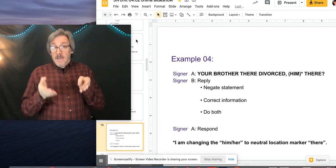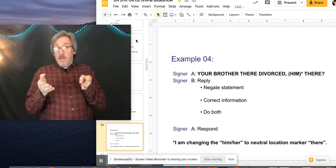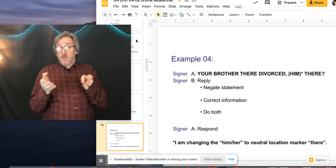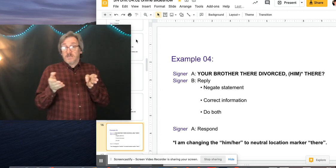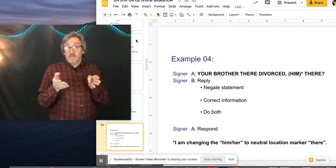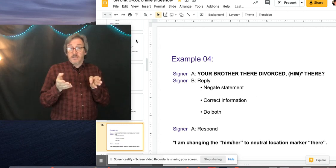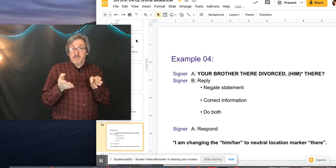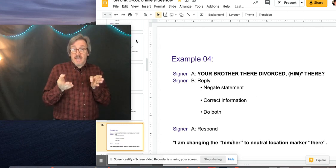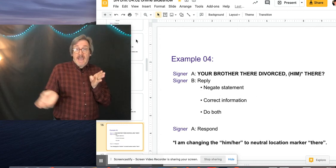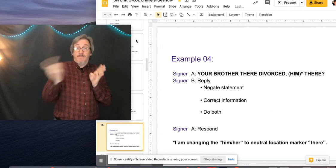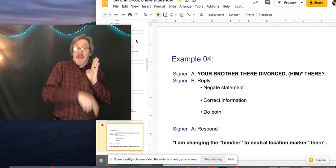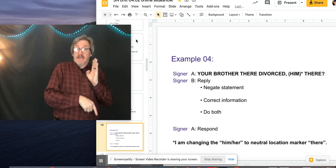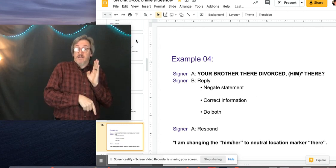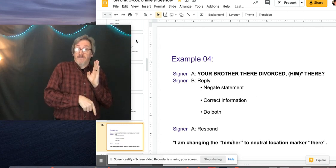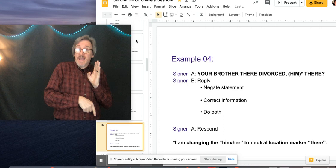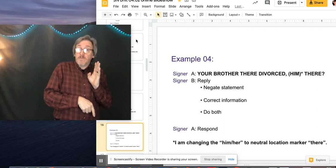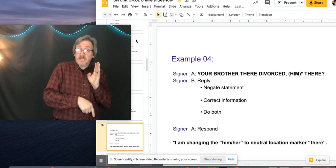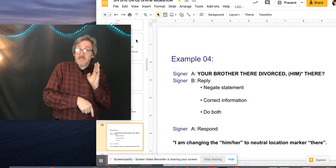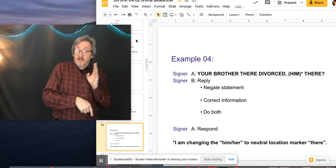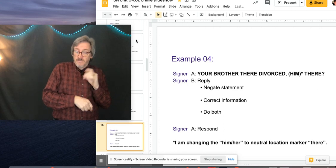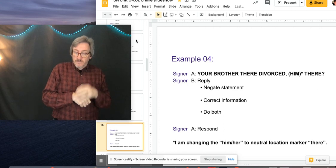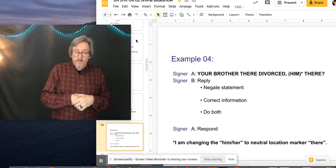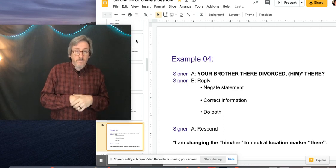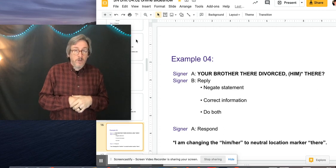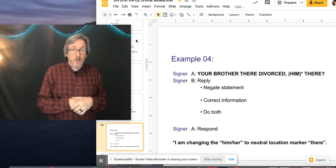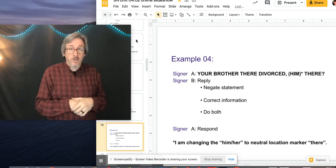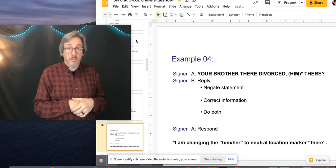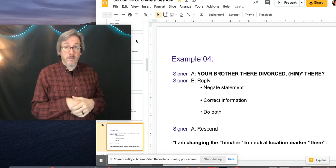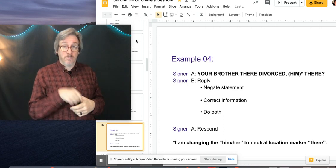Now to add back in the family stuff.